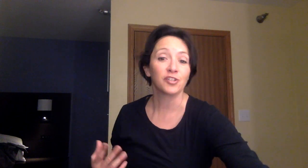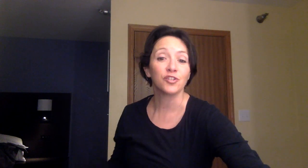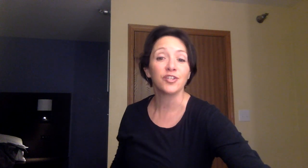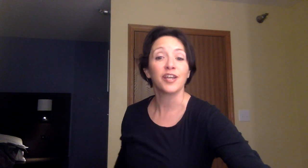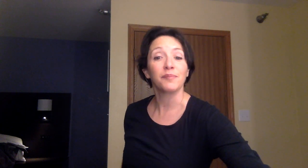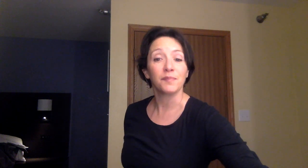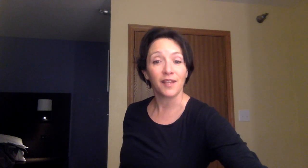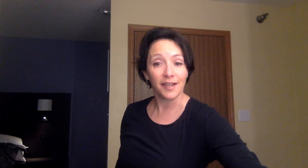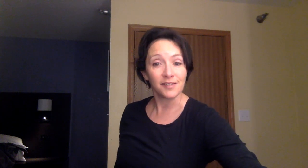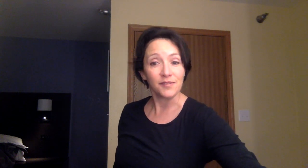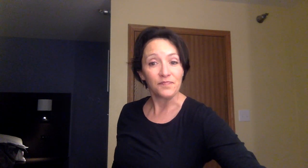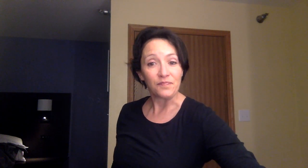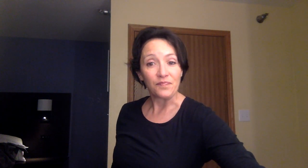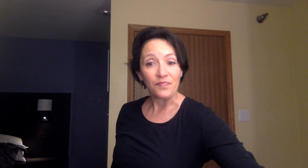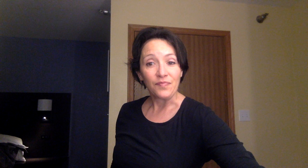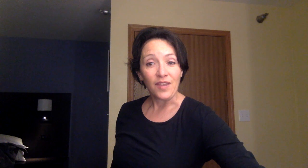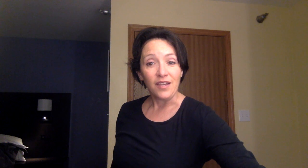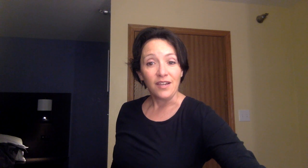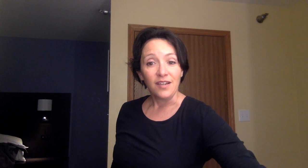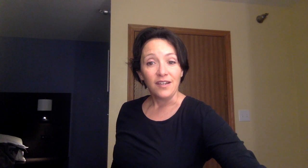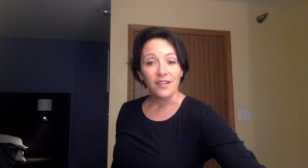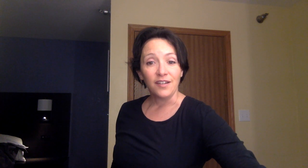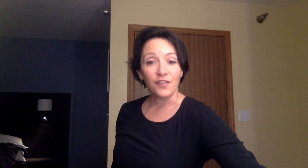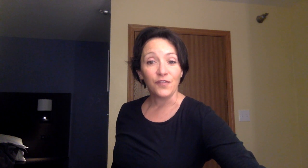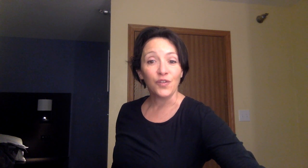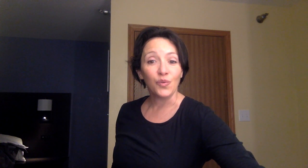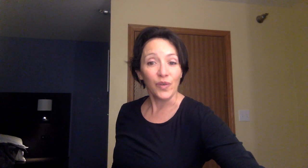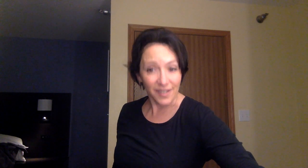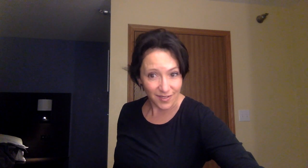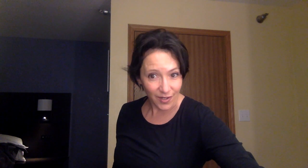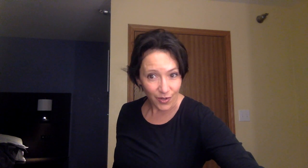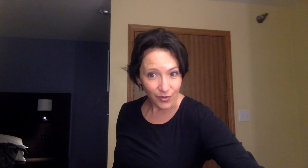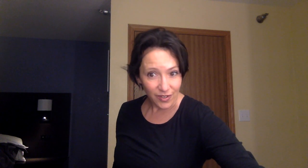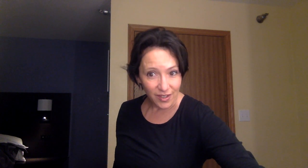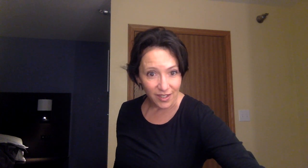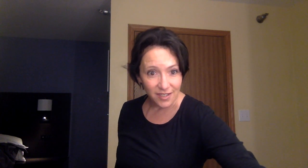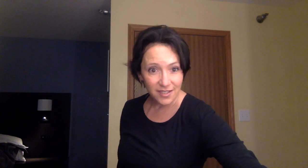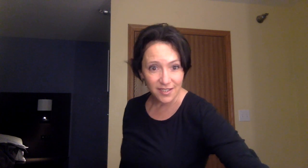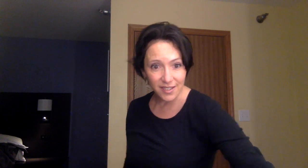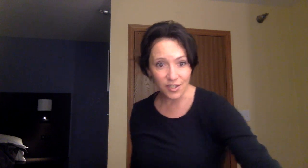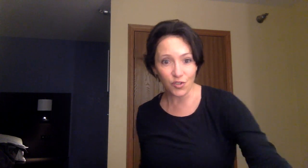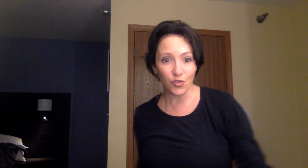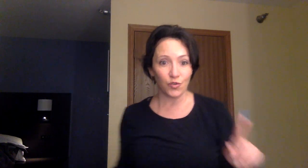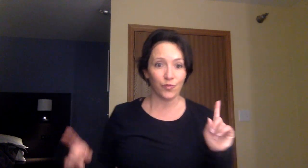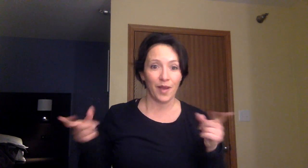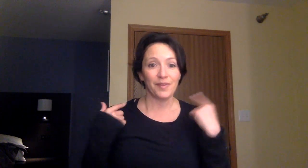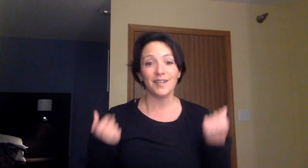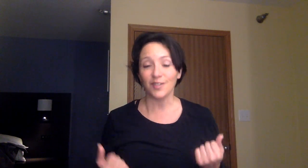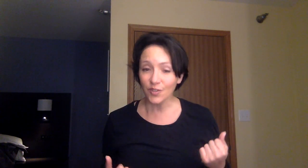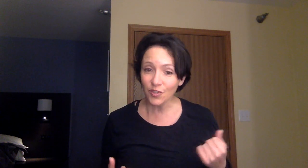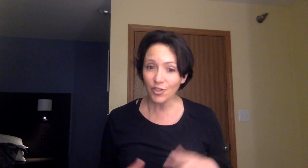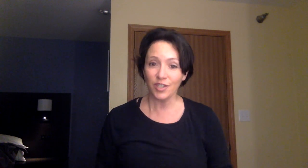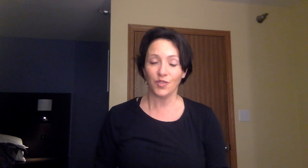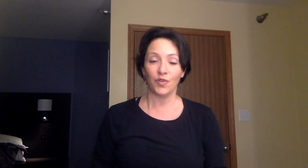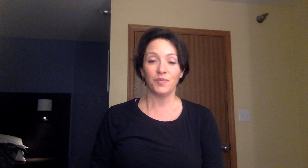doctor said I'd be blind. A few weeks ago, the assistant to my plastic surgeon at Scripps